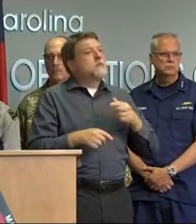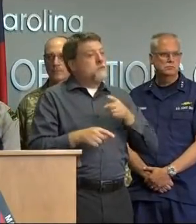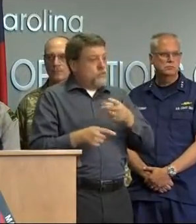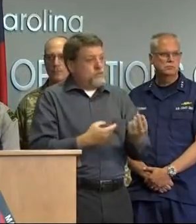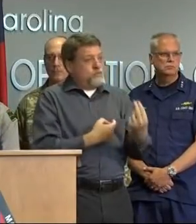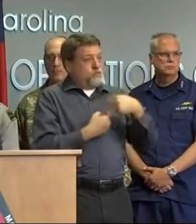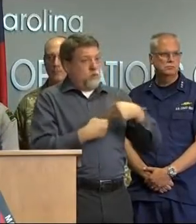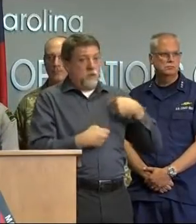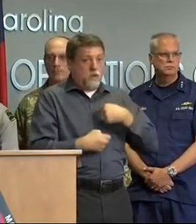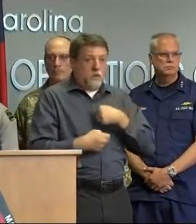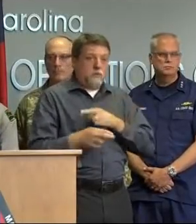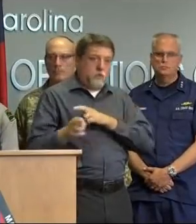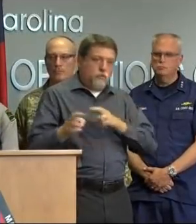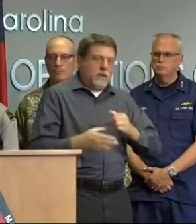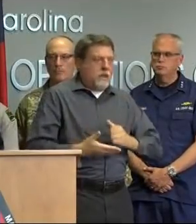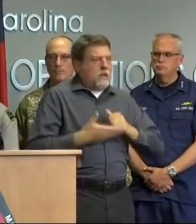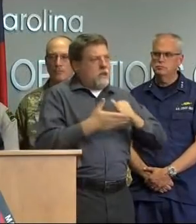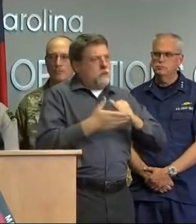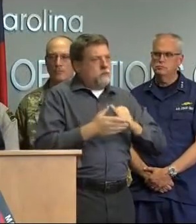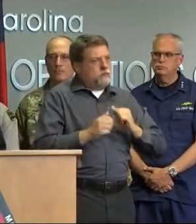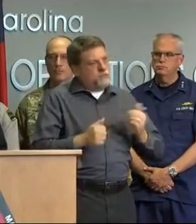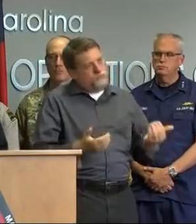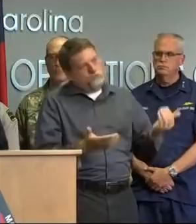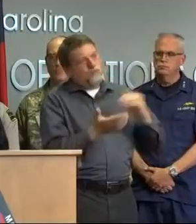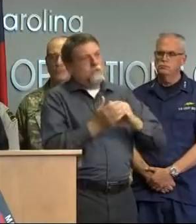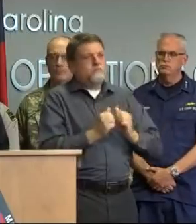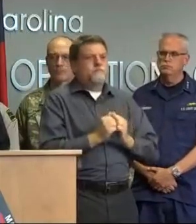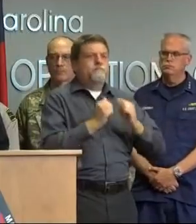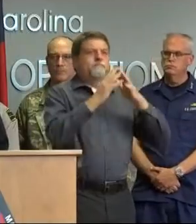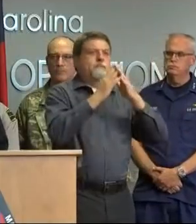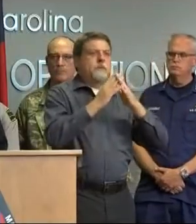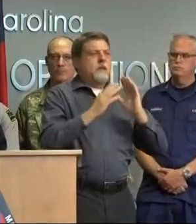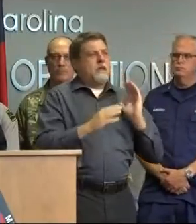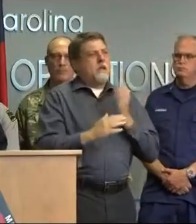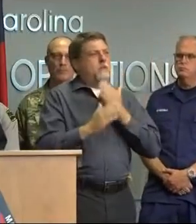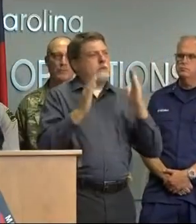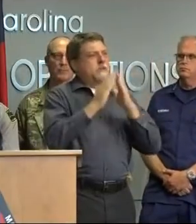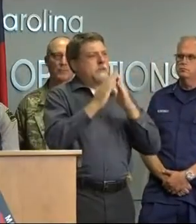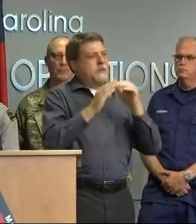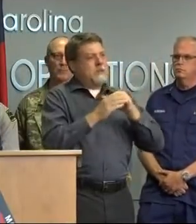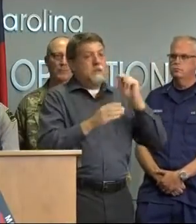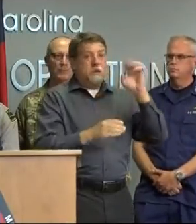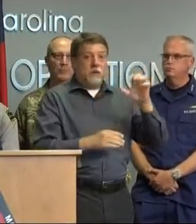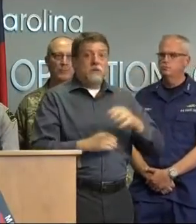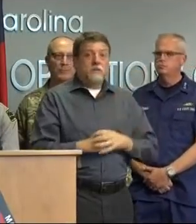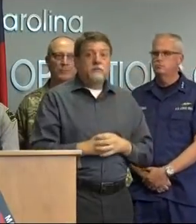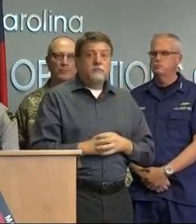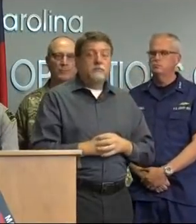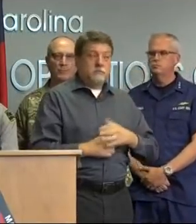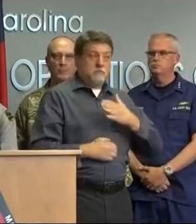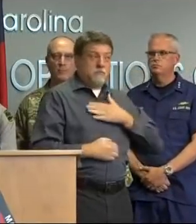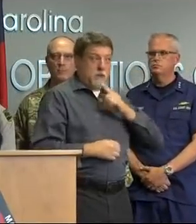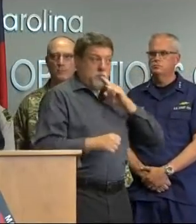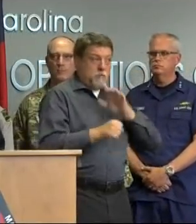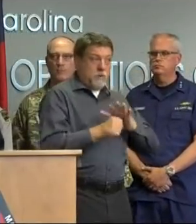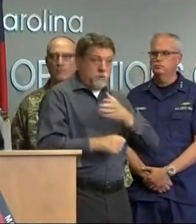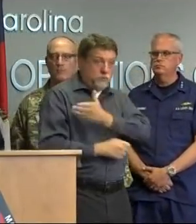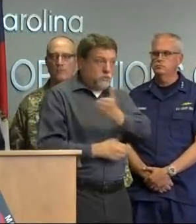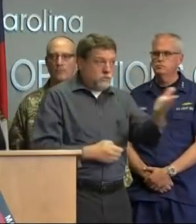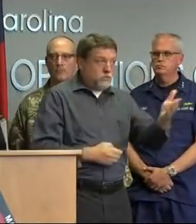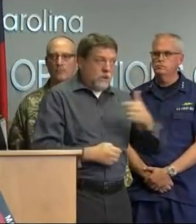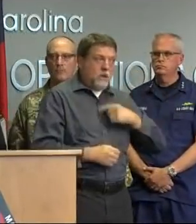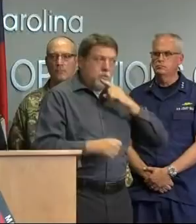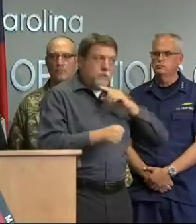of rebuilding our communities my promise to the people of North Carolina into the towns